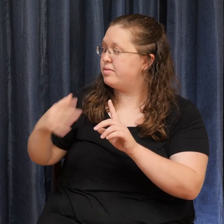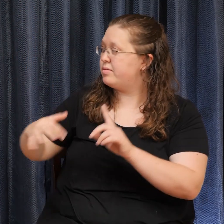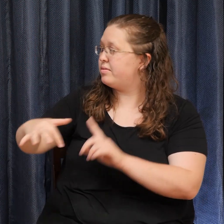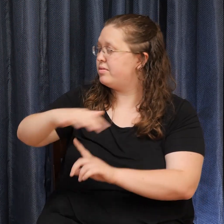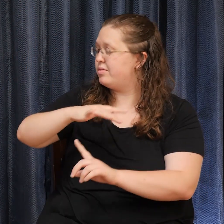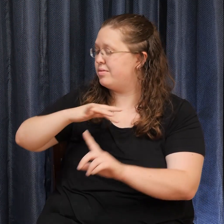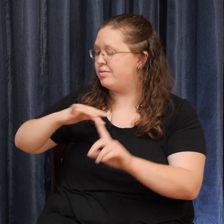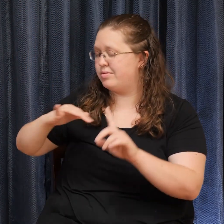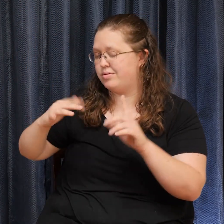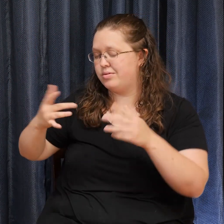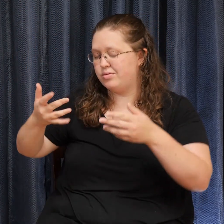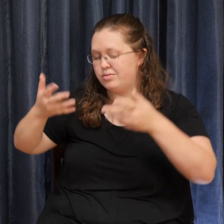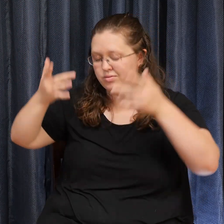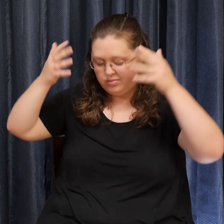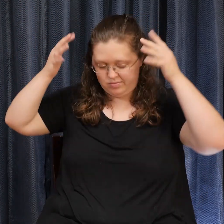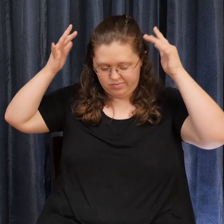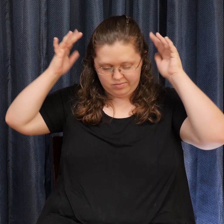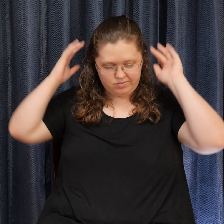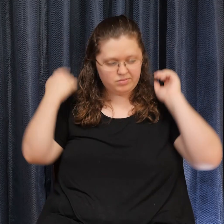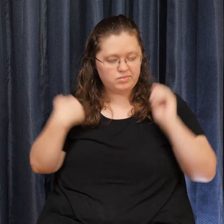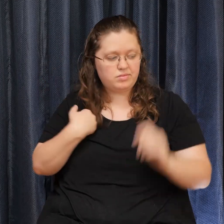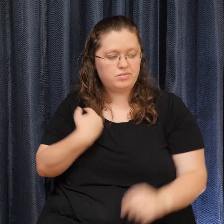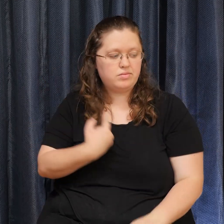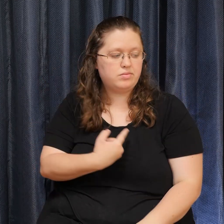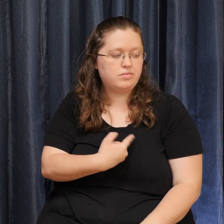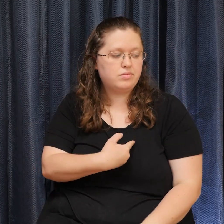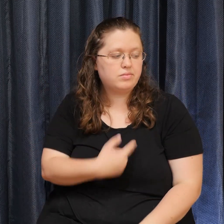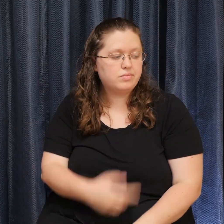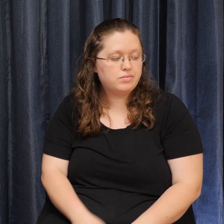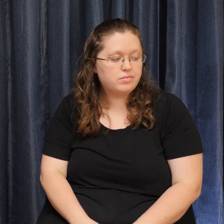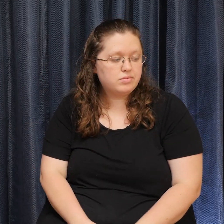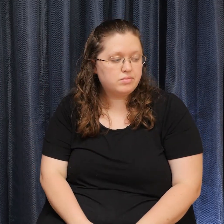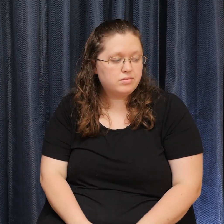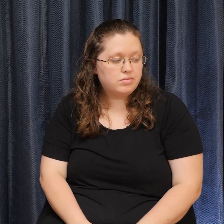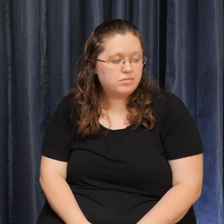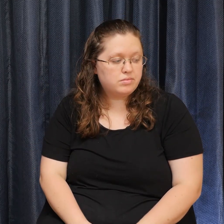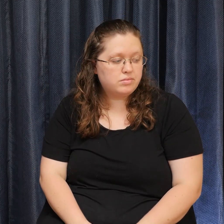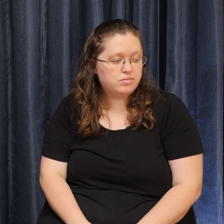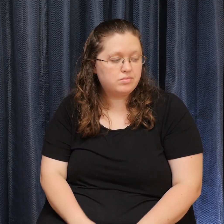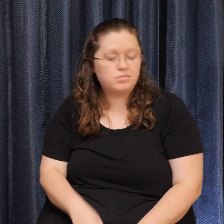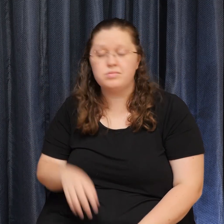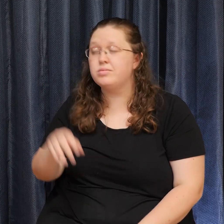on us. Let me